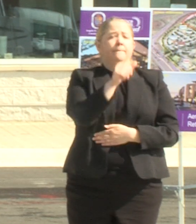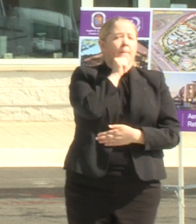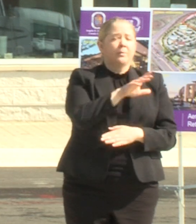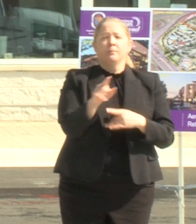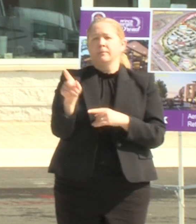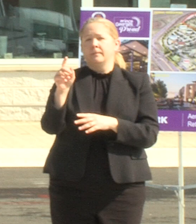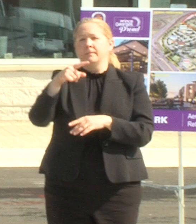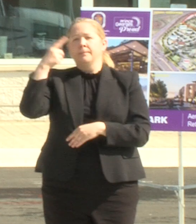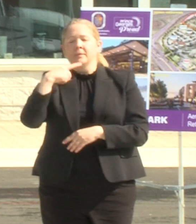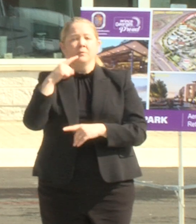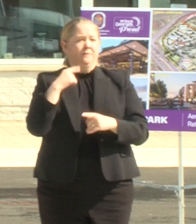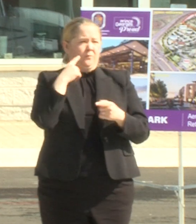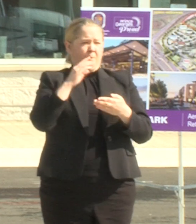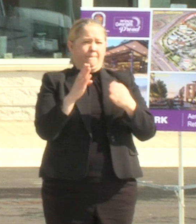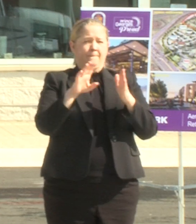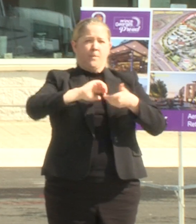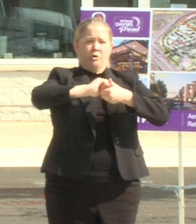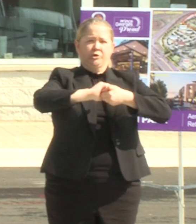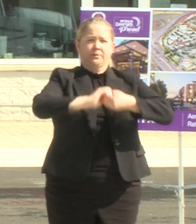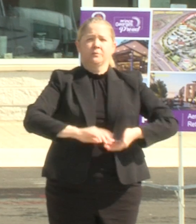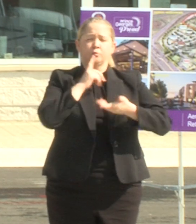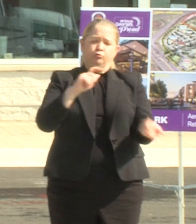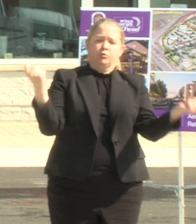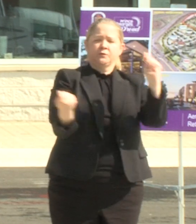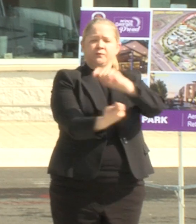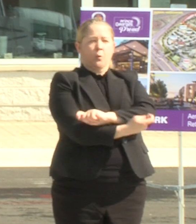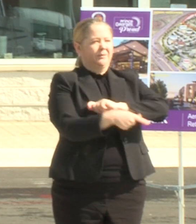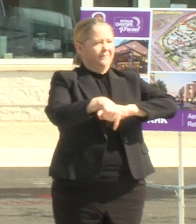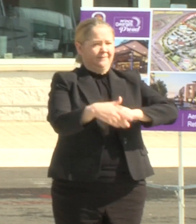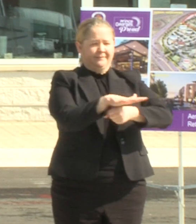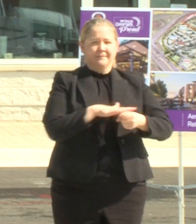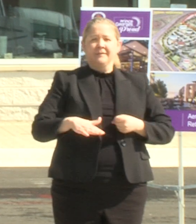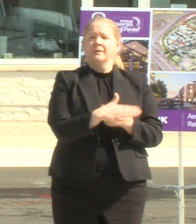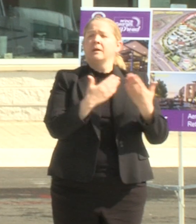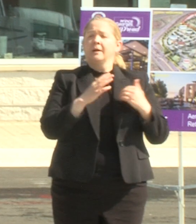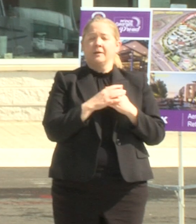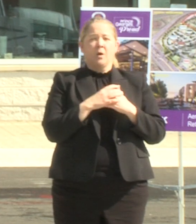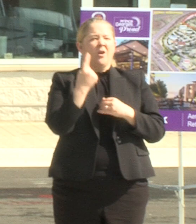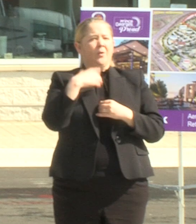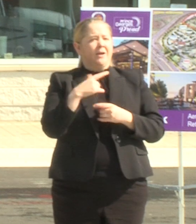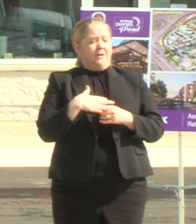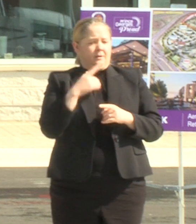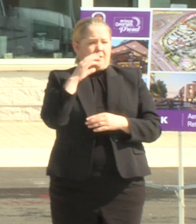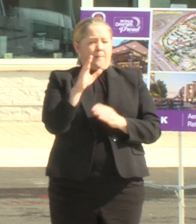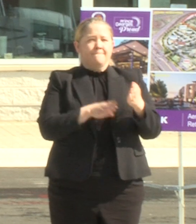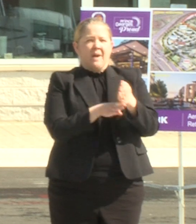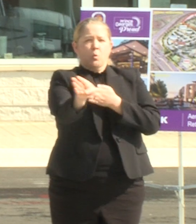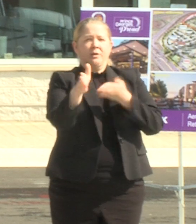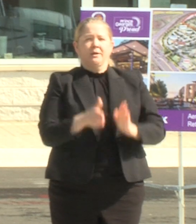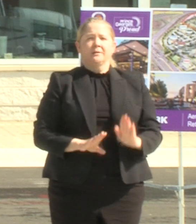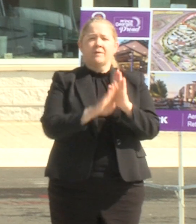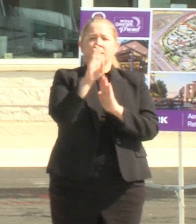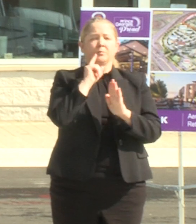transform Hampton Park one of our county's own minority owned development companies began to reimagine